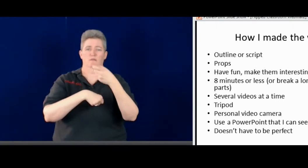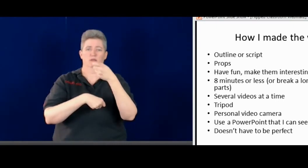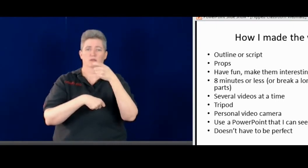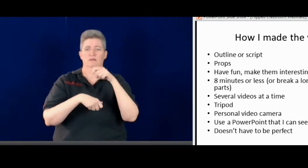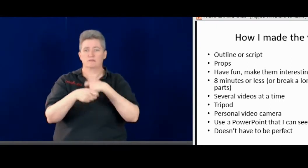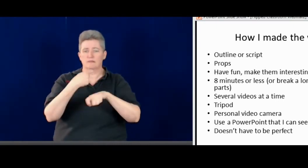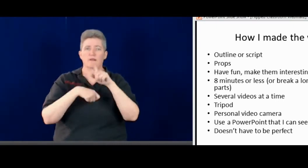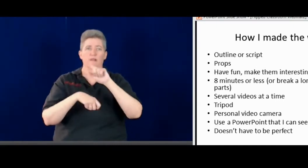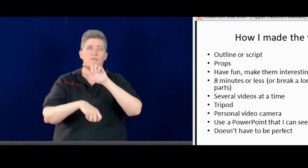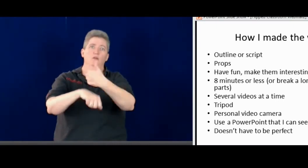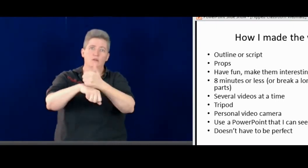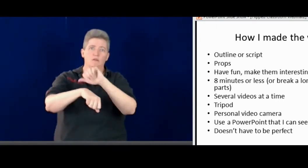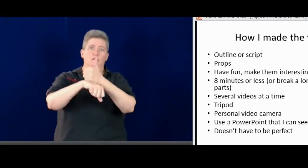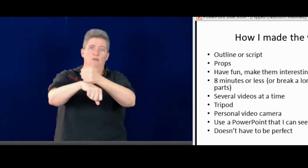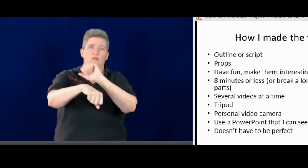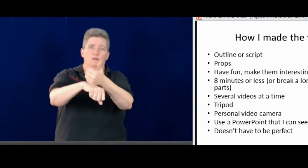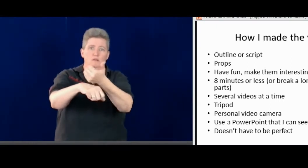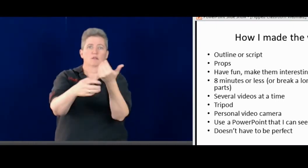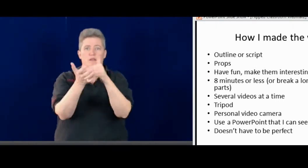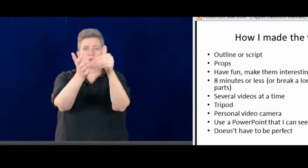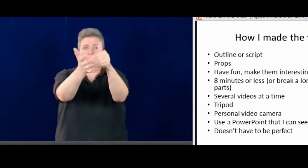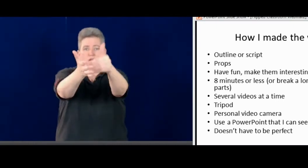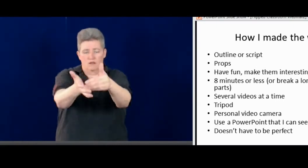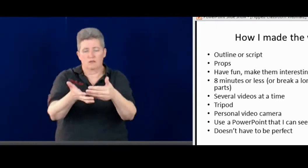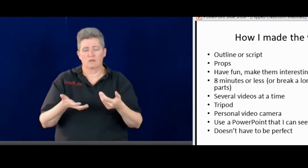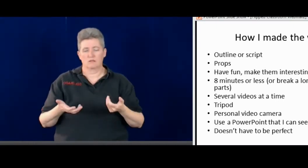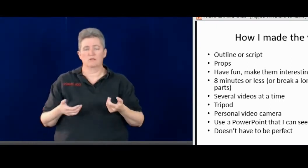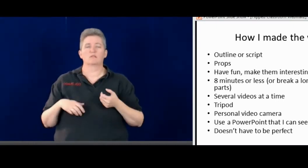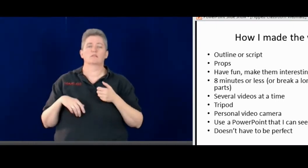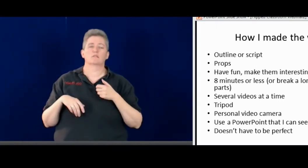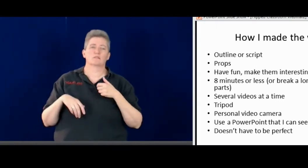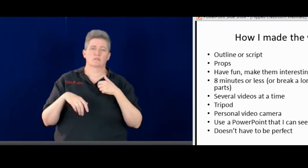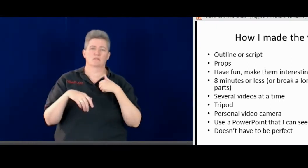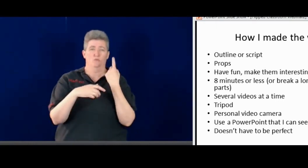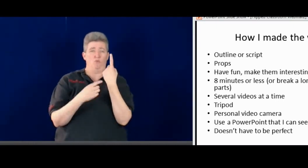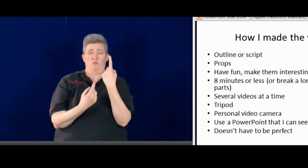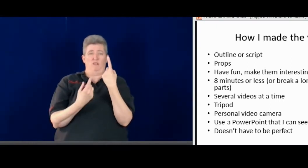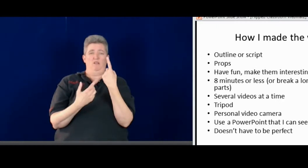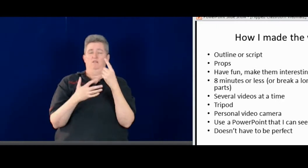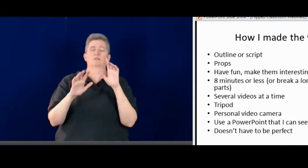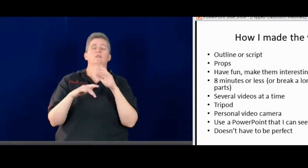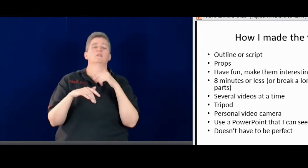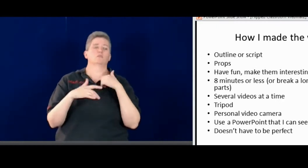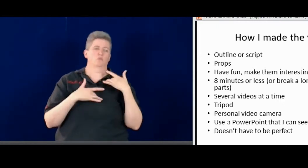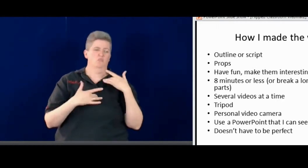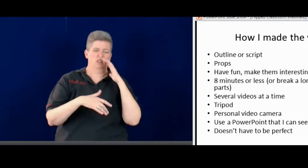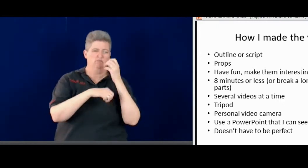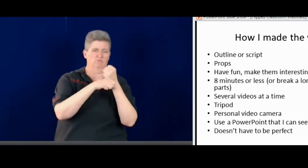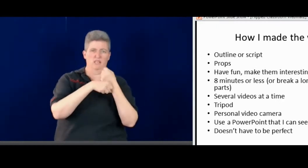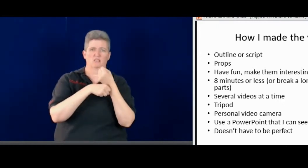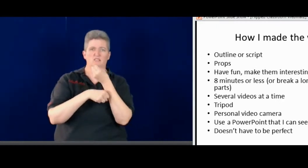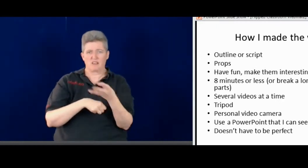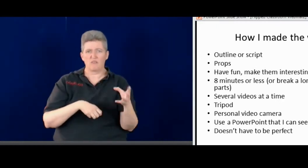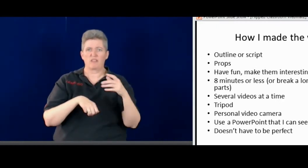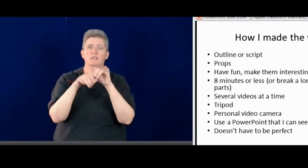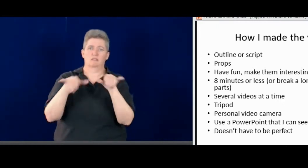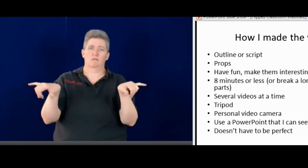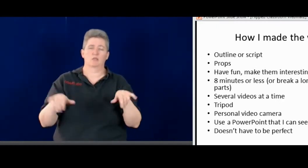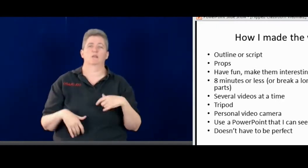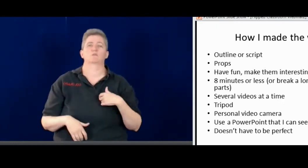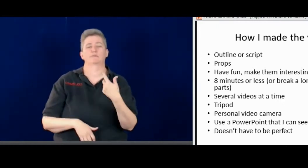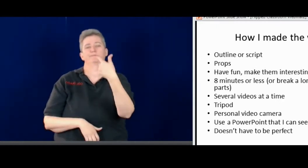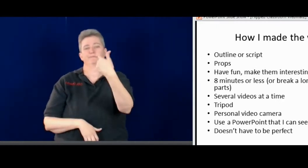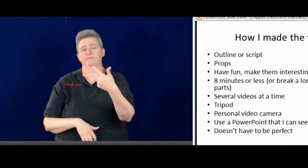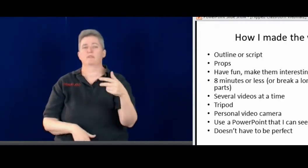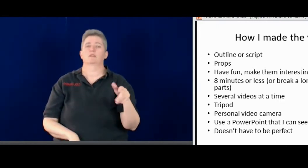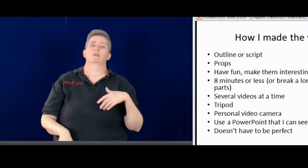And I usually make several videos at one time. So I don't set everything up just for one video. I tend to make more at the same time. So